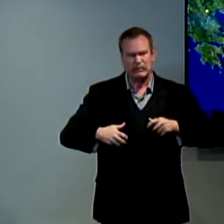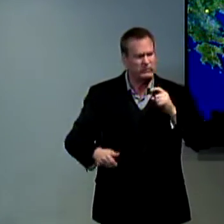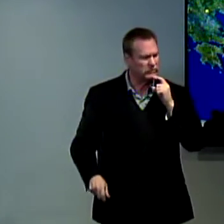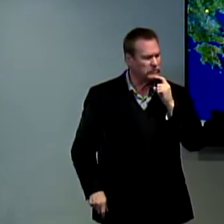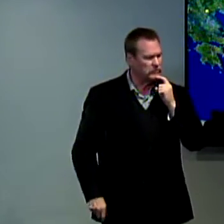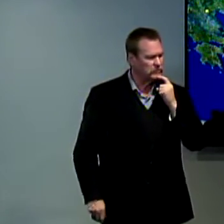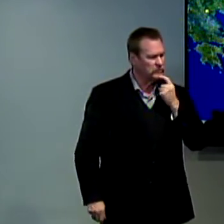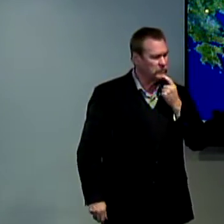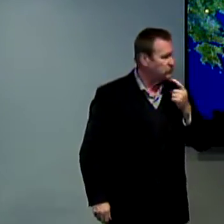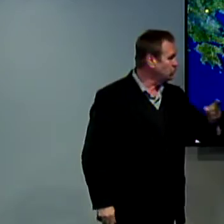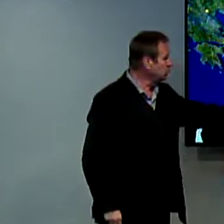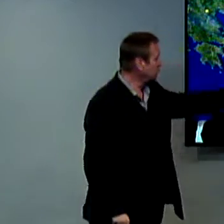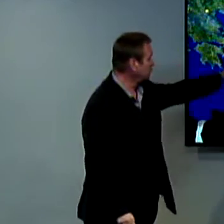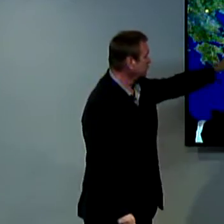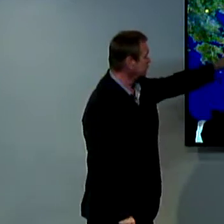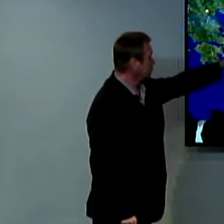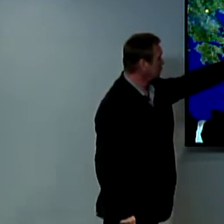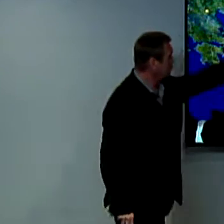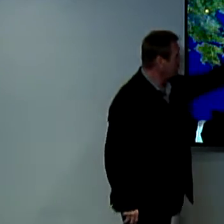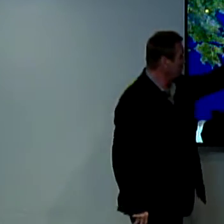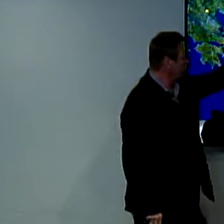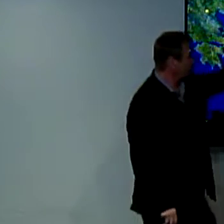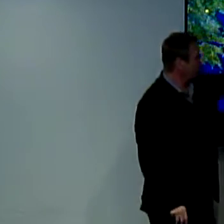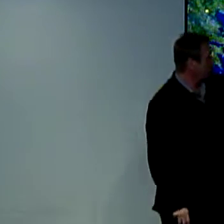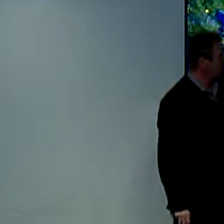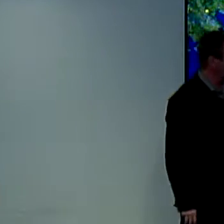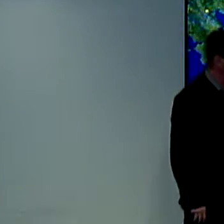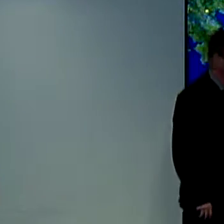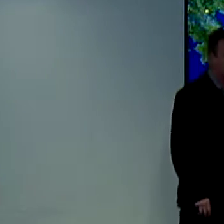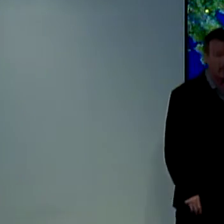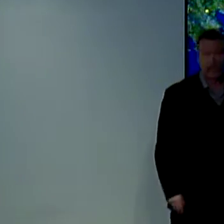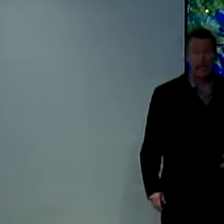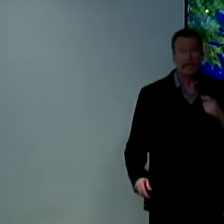and this angered the Jews it said that they were jealous